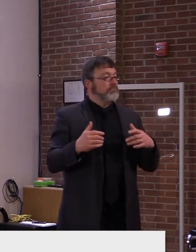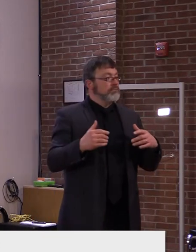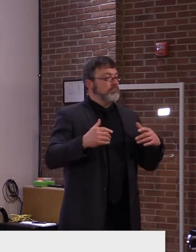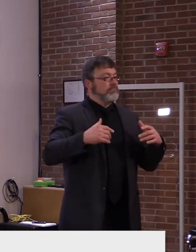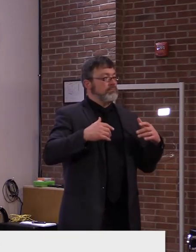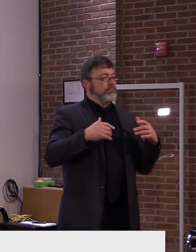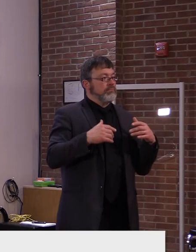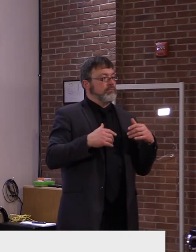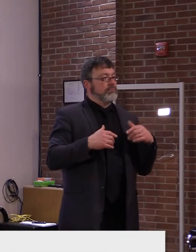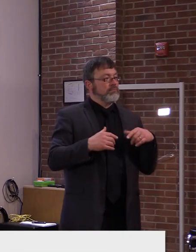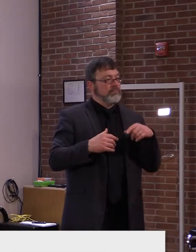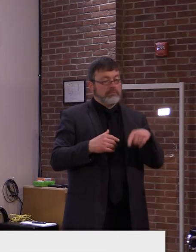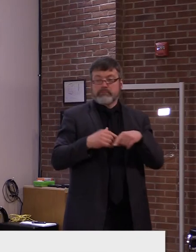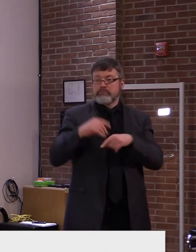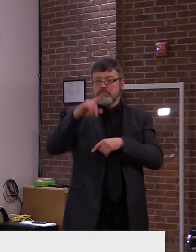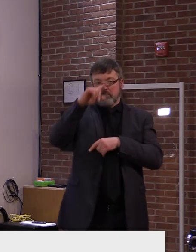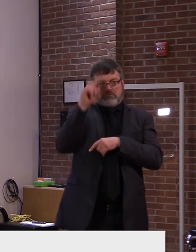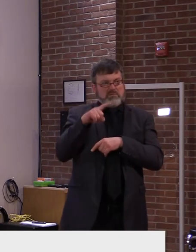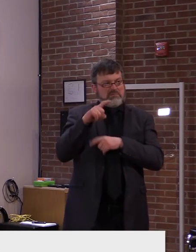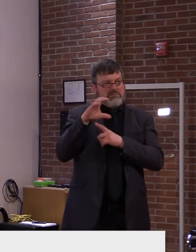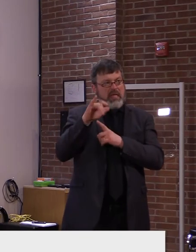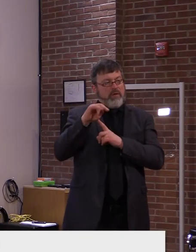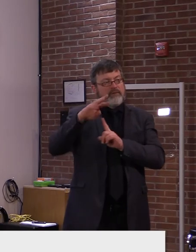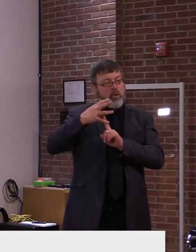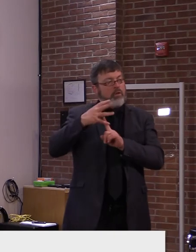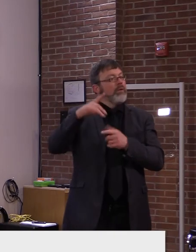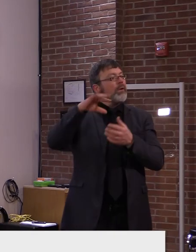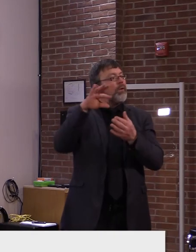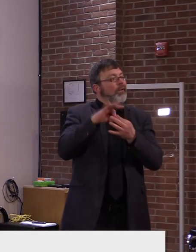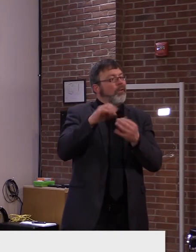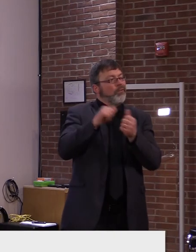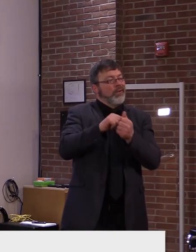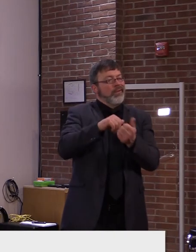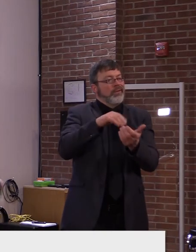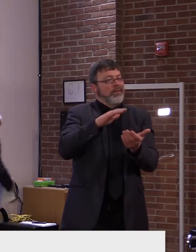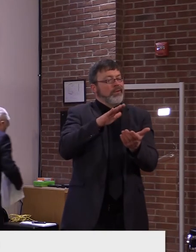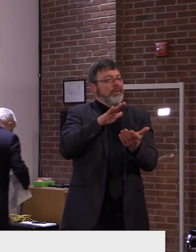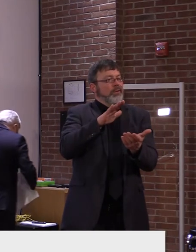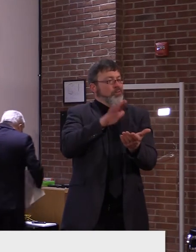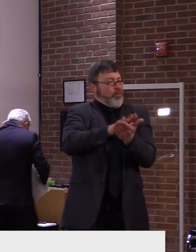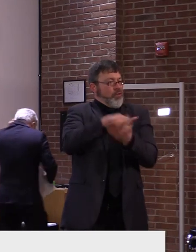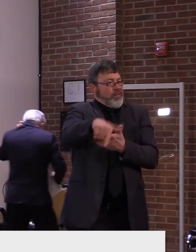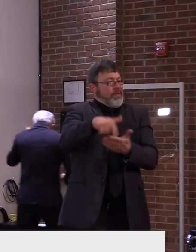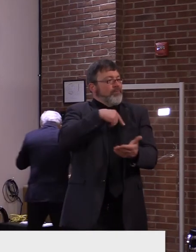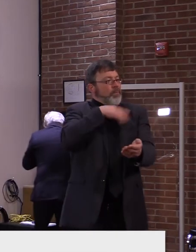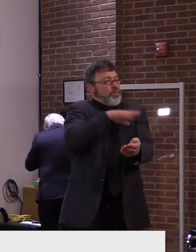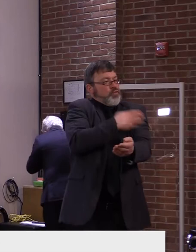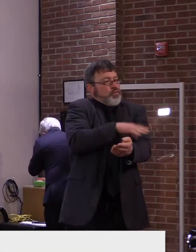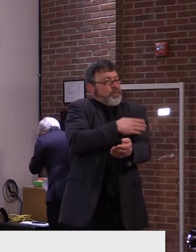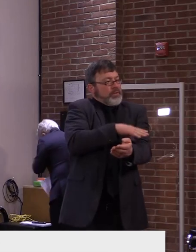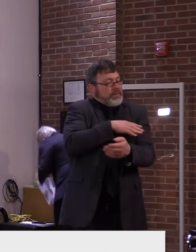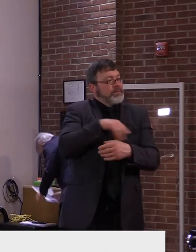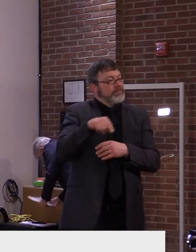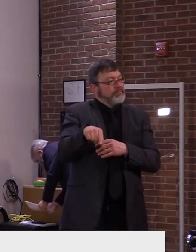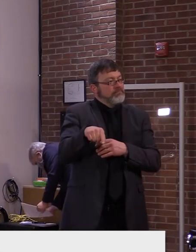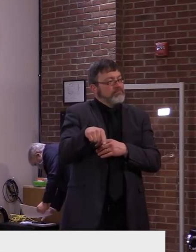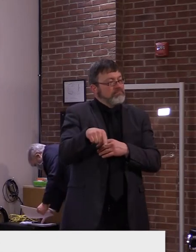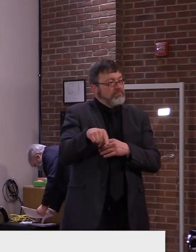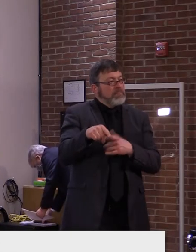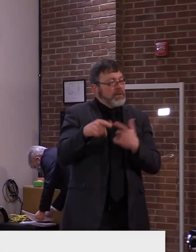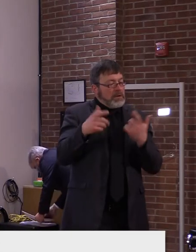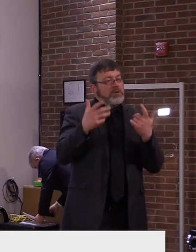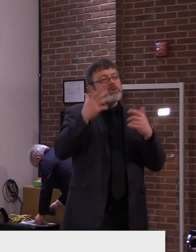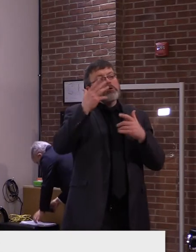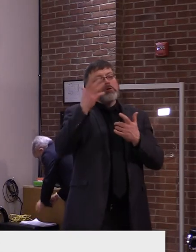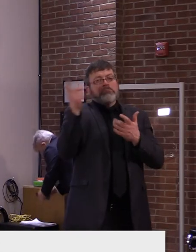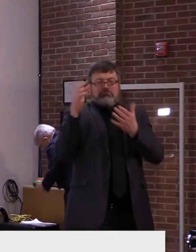who's associated with a school music program, um, wondering about the 30 minute rehearsal time limit, uh, and why,